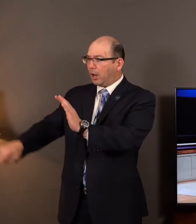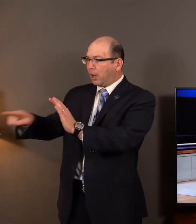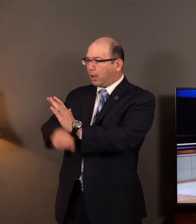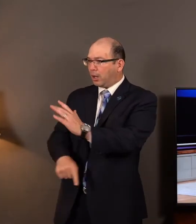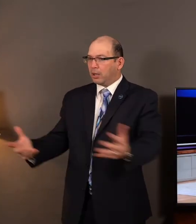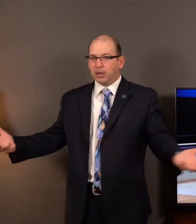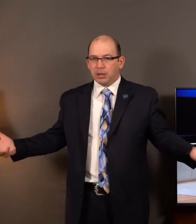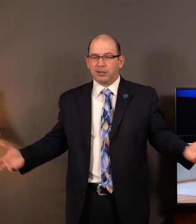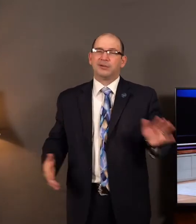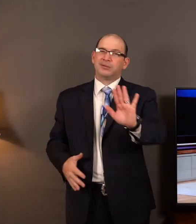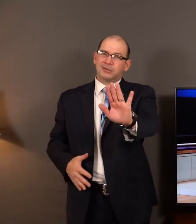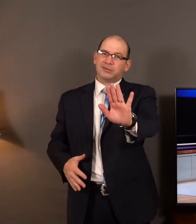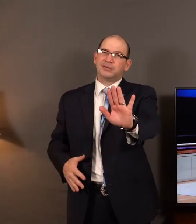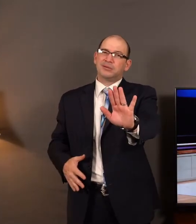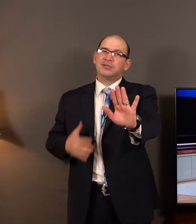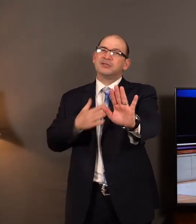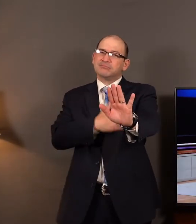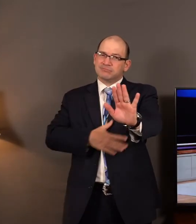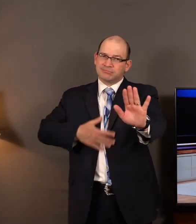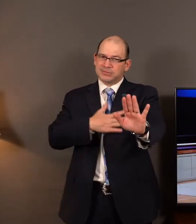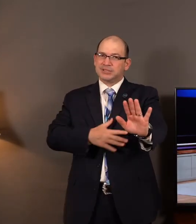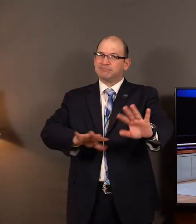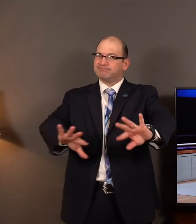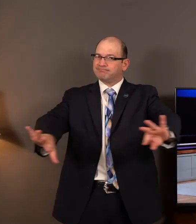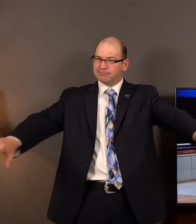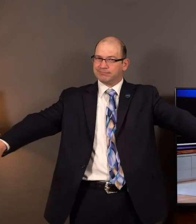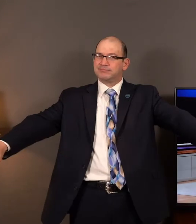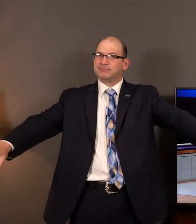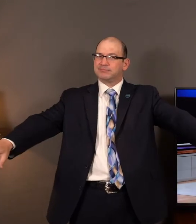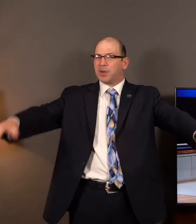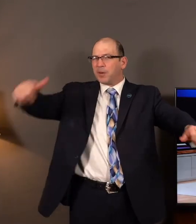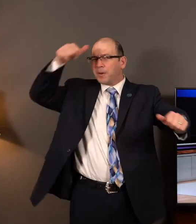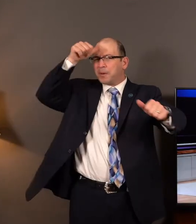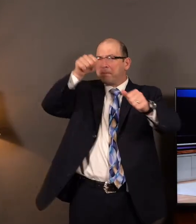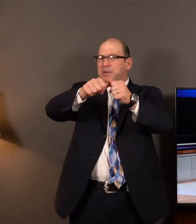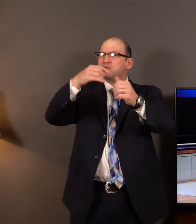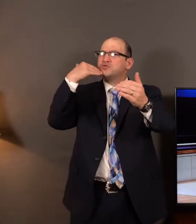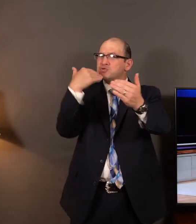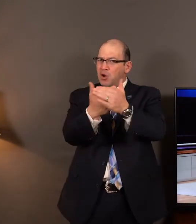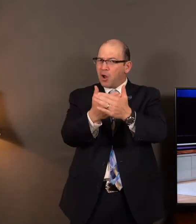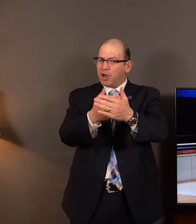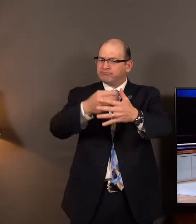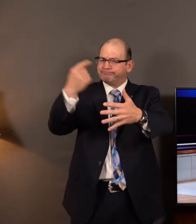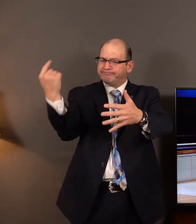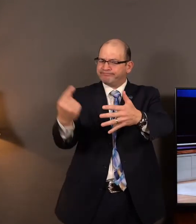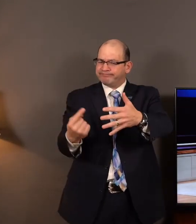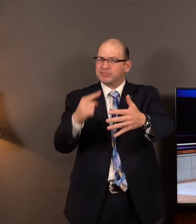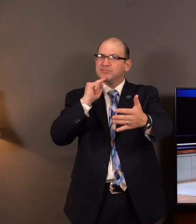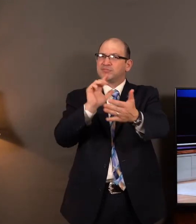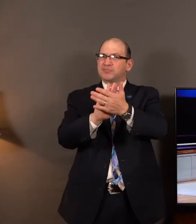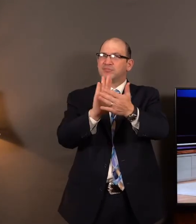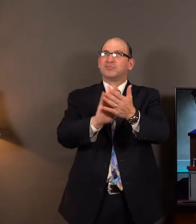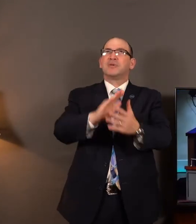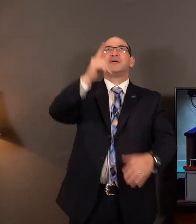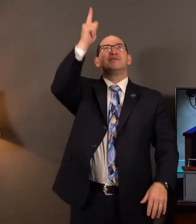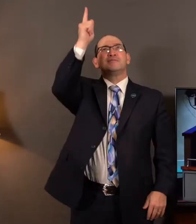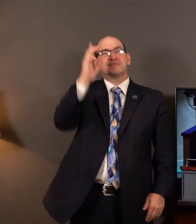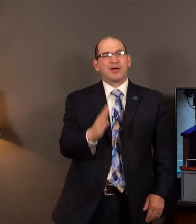And I just want to encourage you to rise above that and to see the goodness and the provision of the Lord. These men were savoring God's